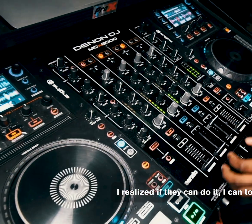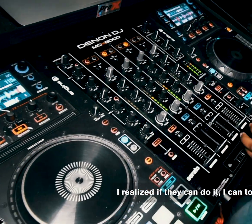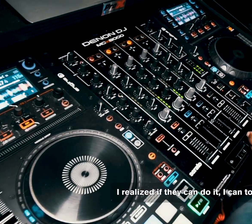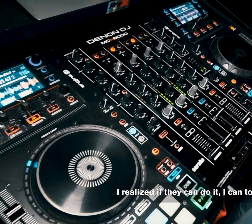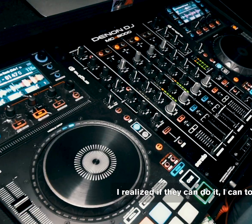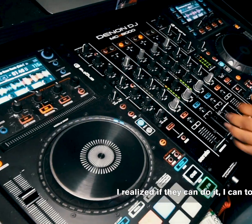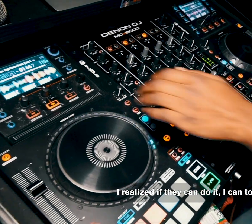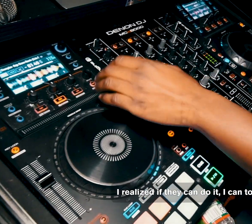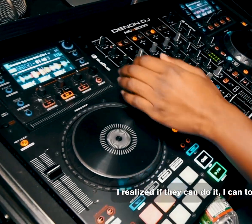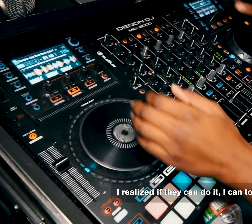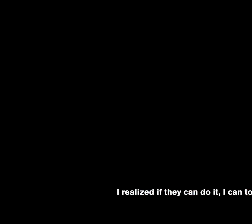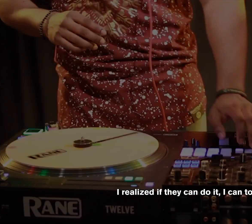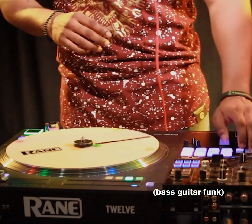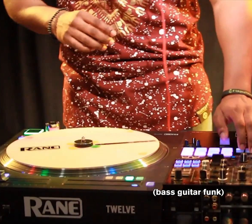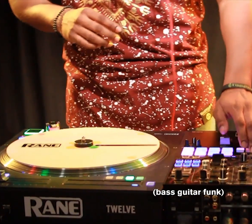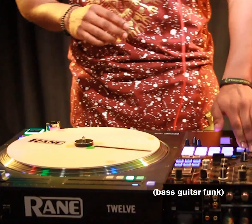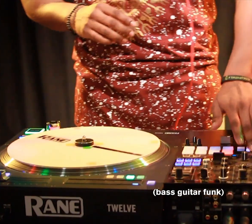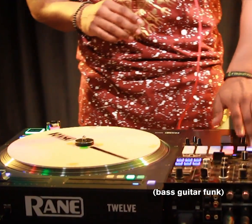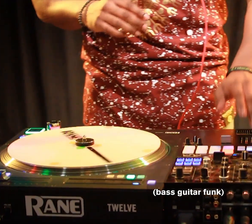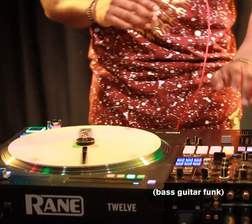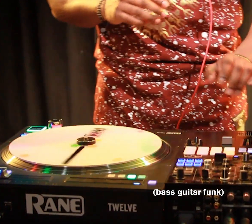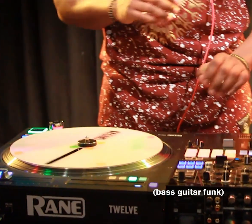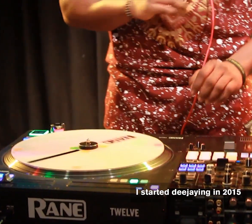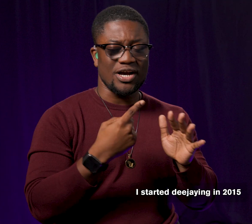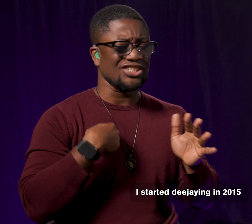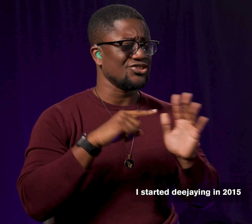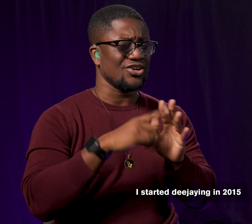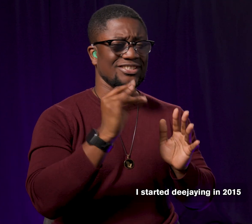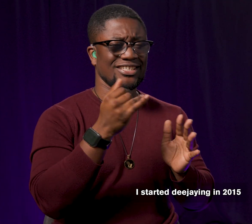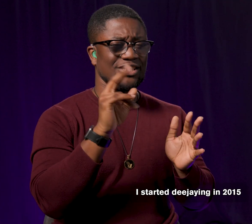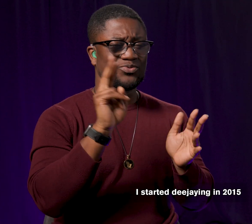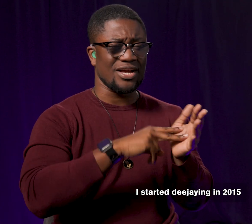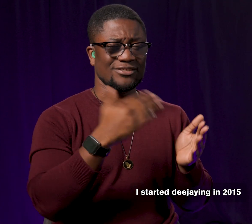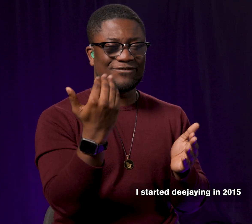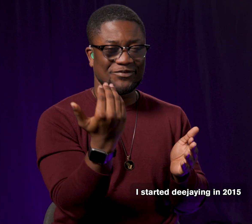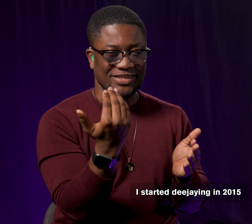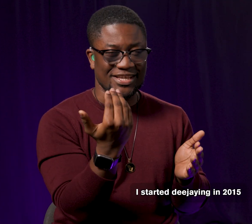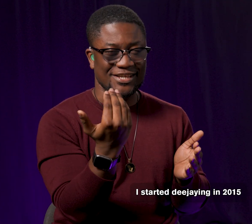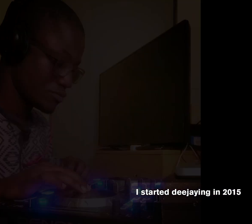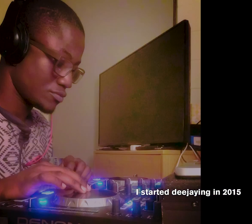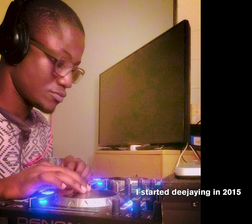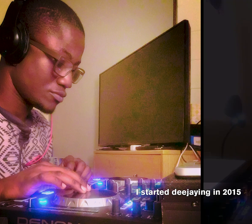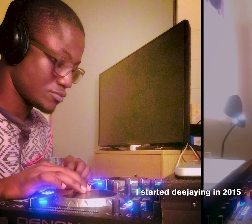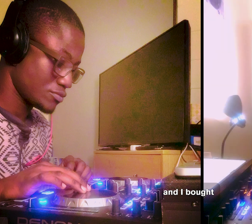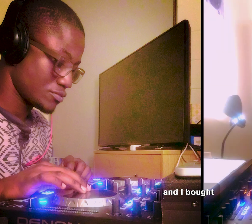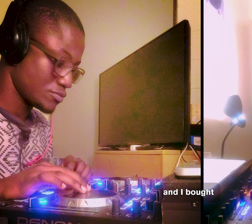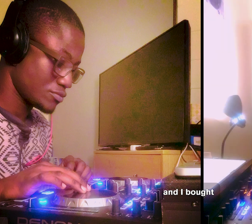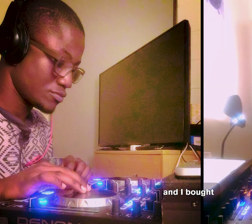can do it, I can too. I started DJing in 2015, and I bought